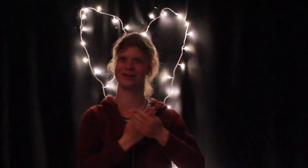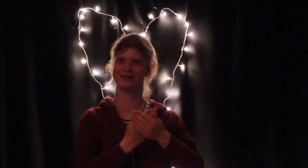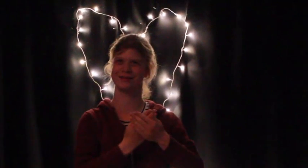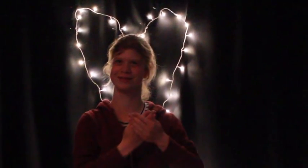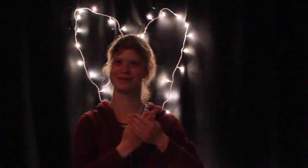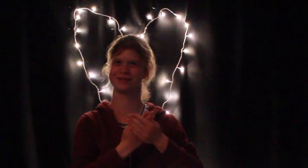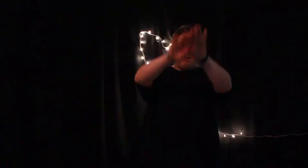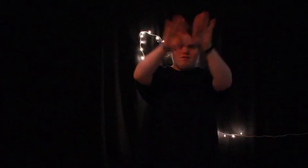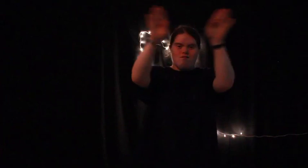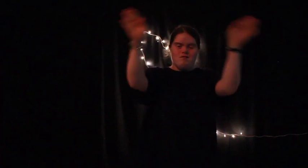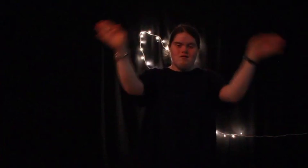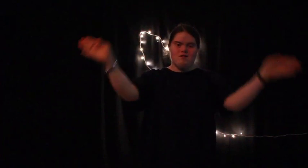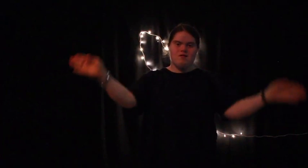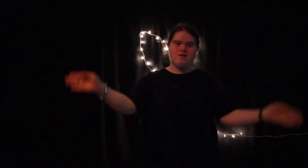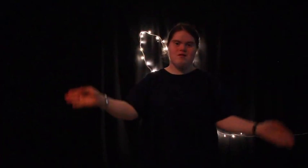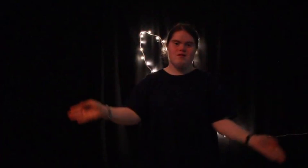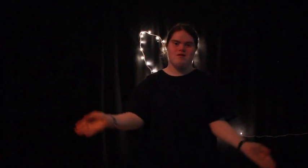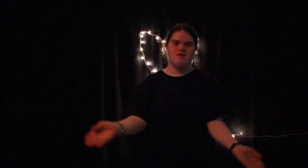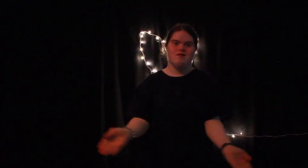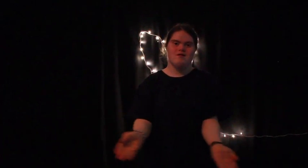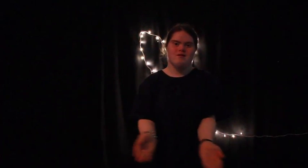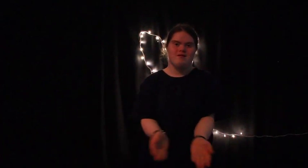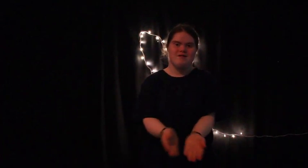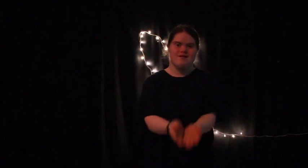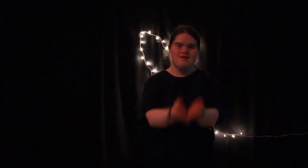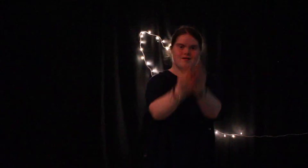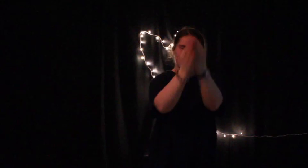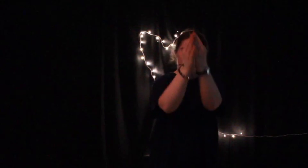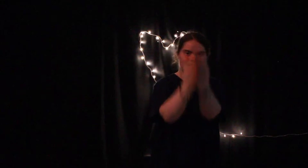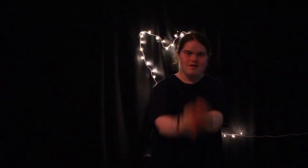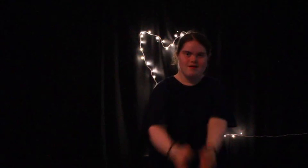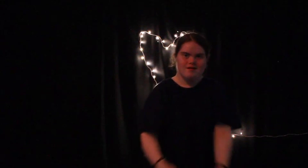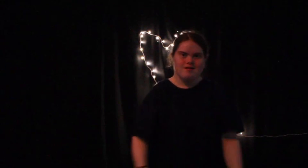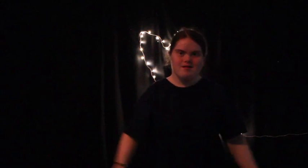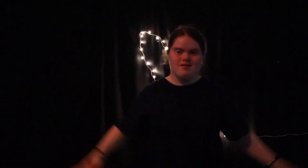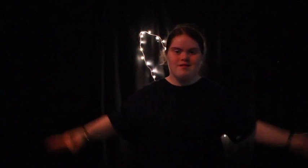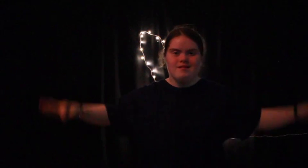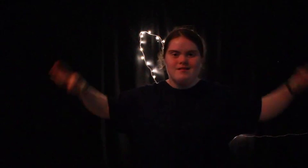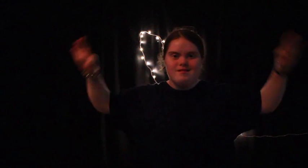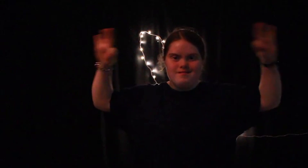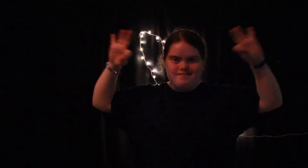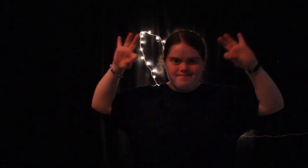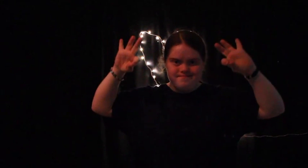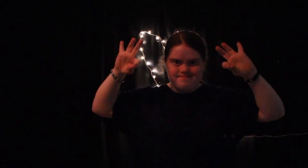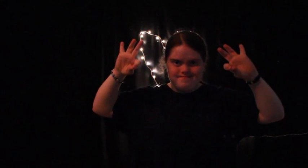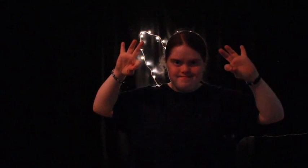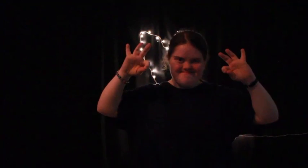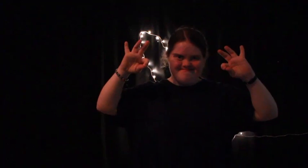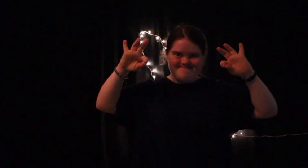And the world will live as one See